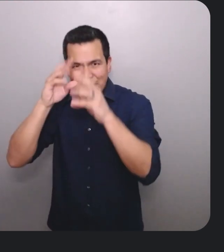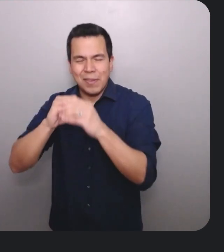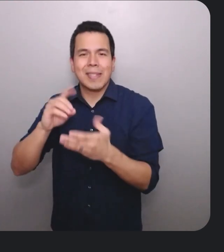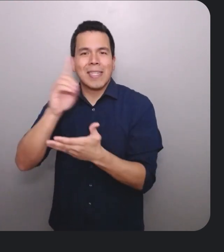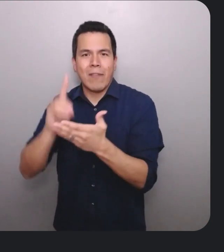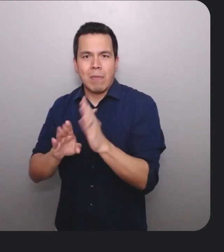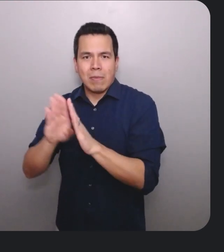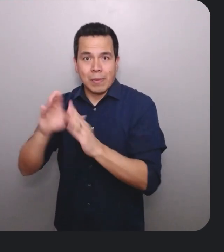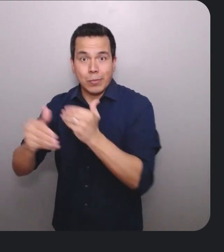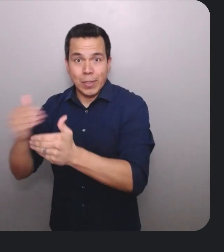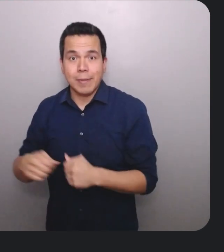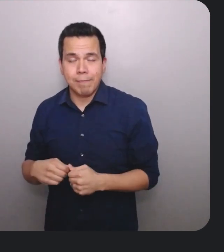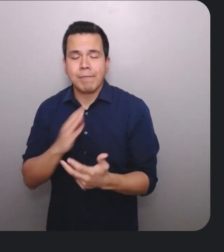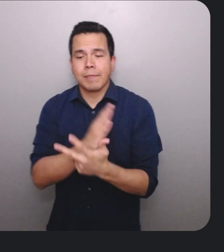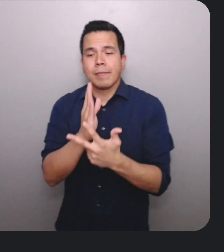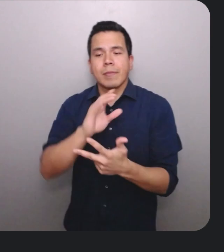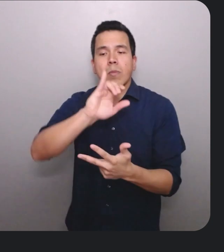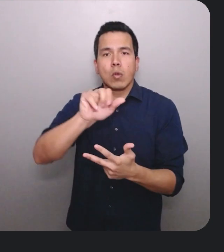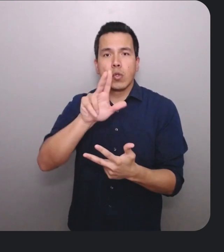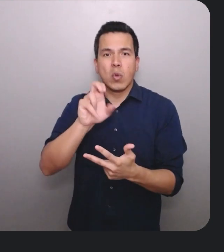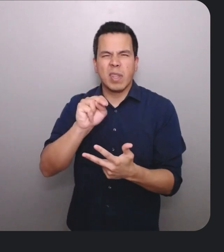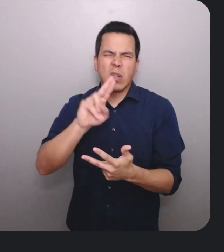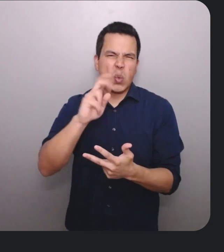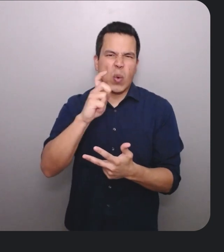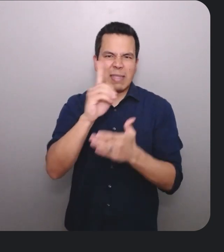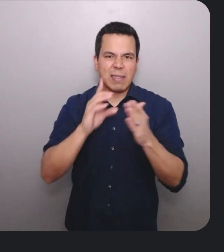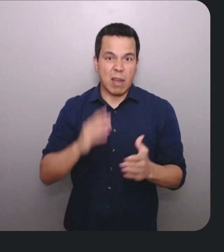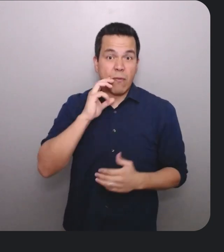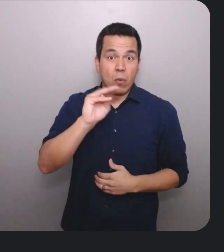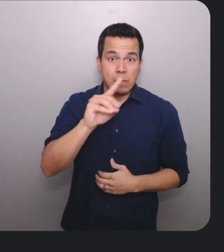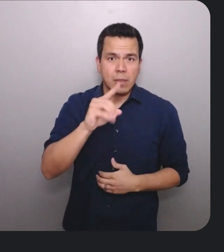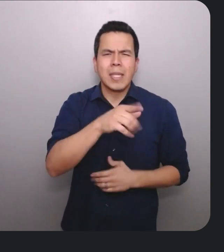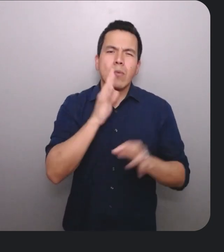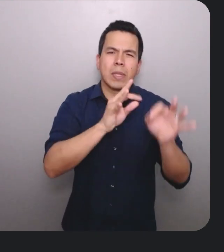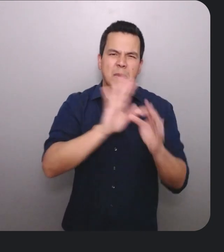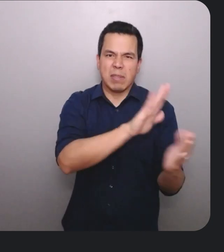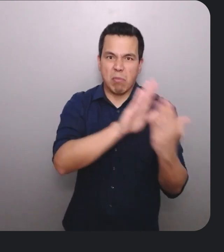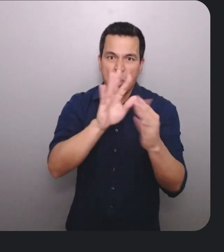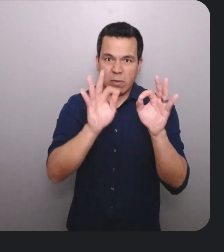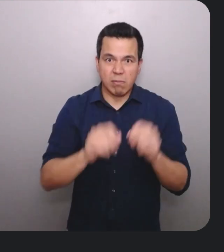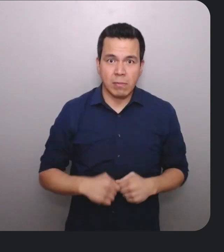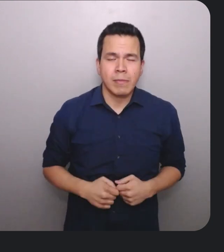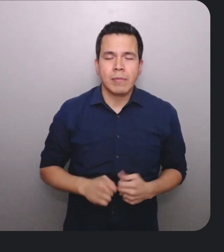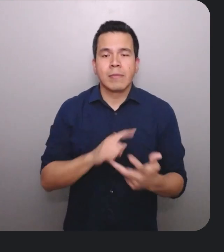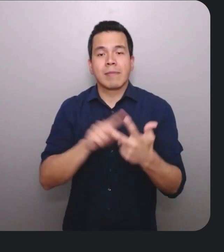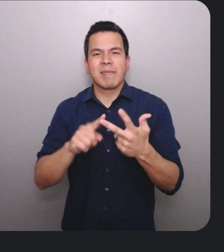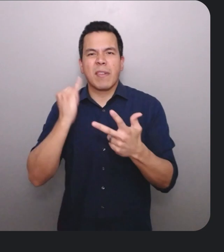process. Next, Julian, a UX designer on material design, will share how he works to make things accessible and expressive. Finally,